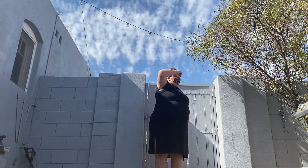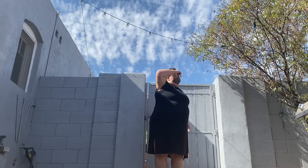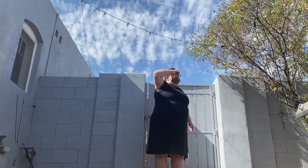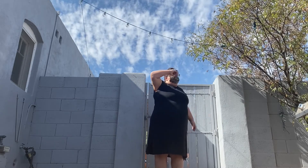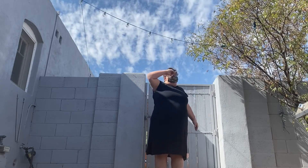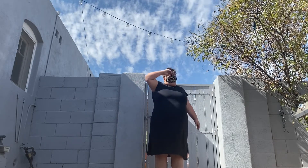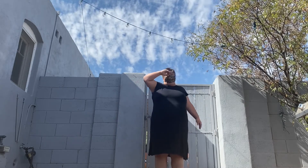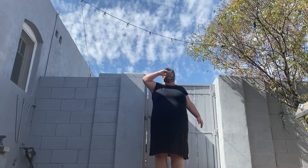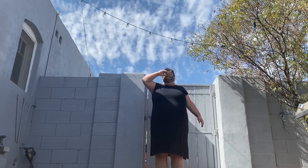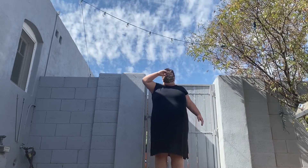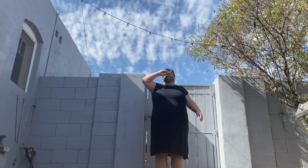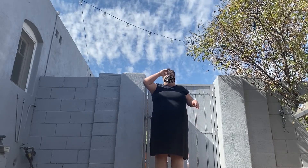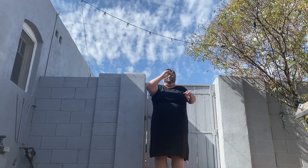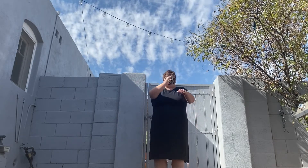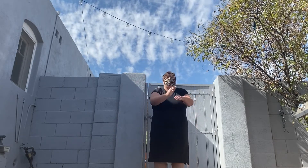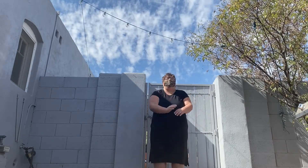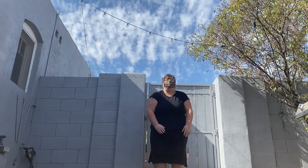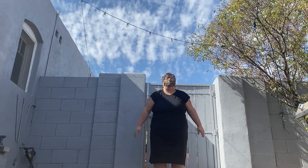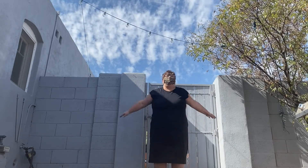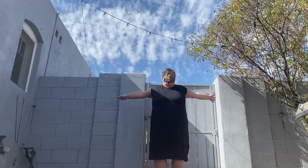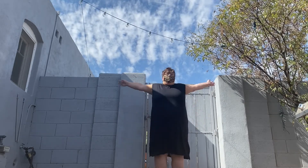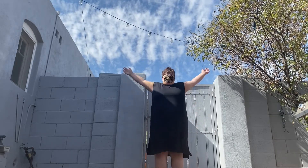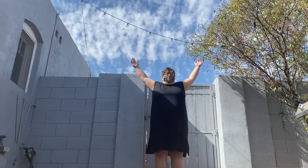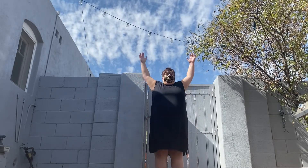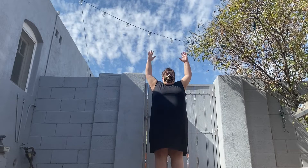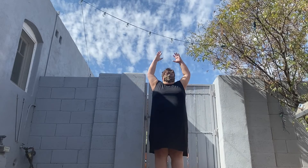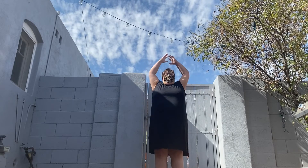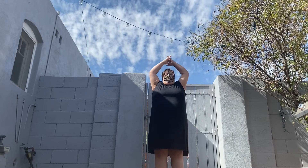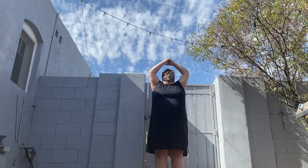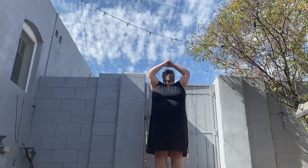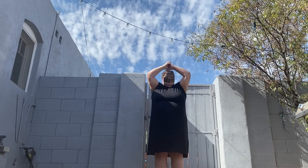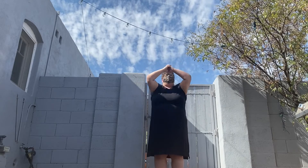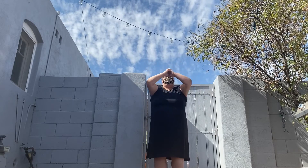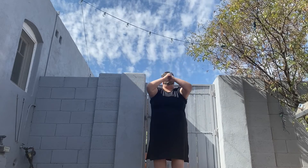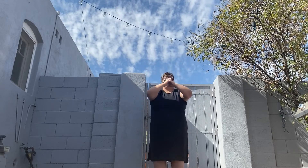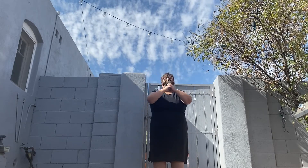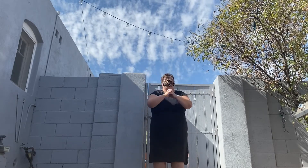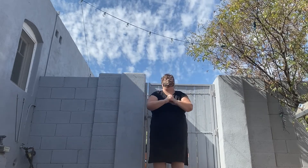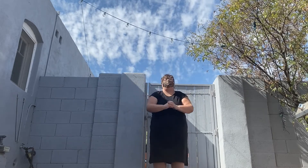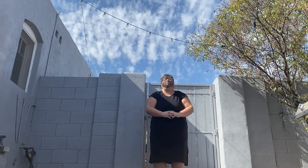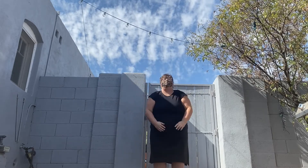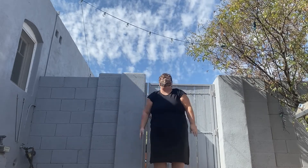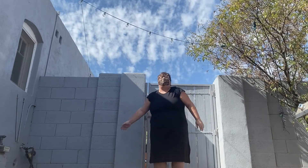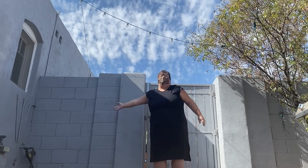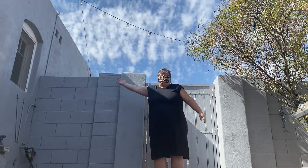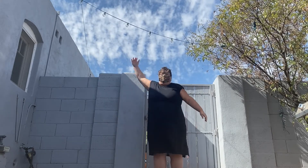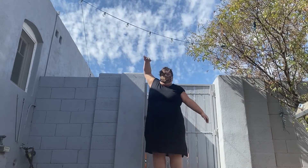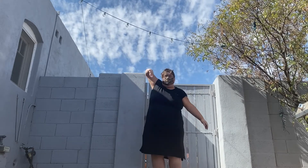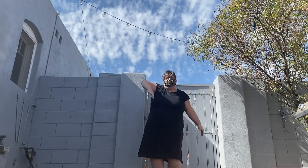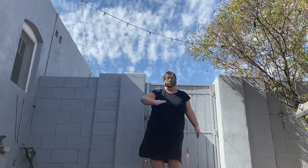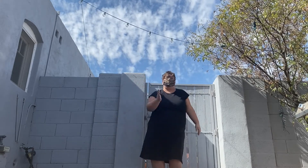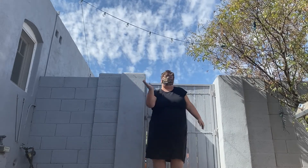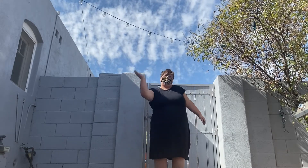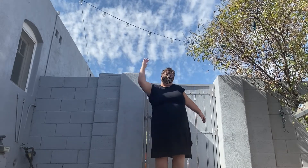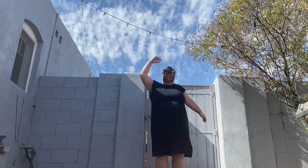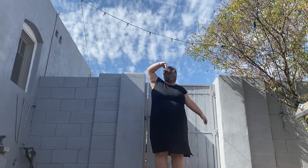other in this place and in this time in little nourishments inside of big waves of change what becomes